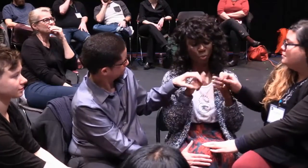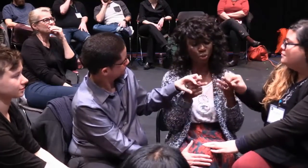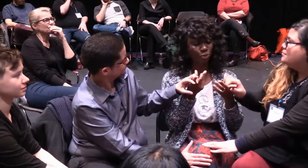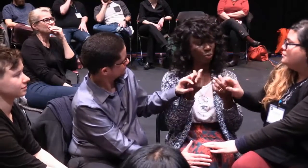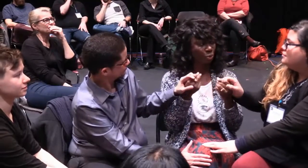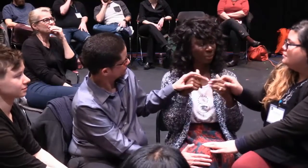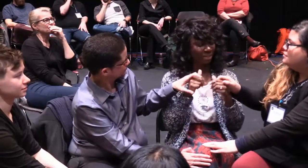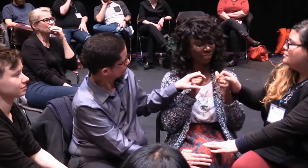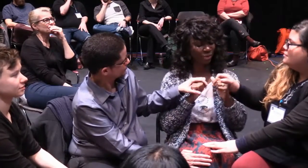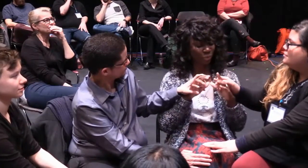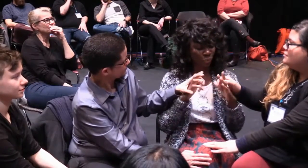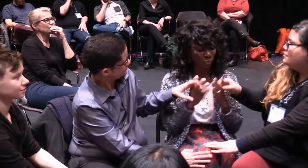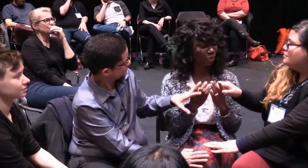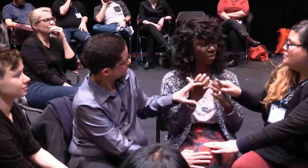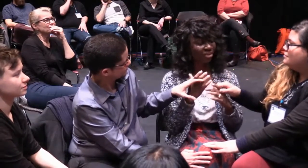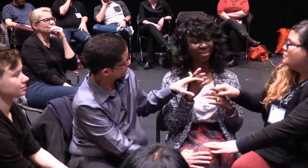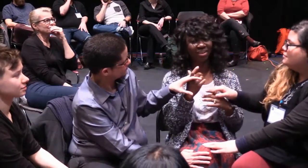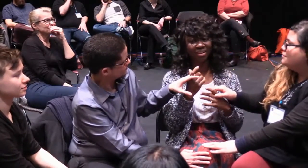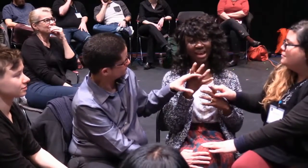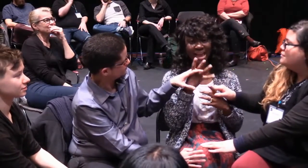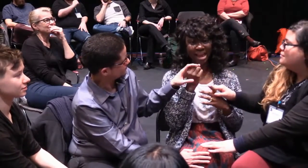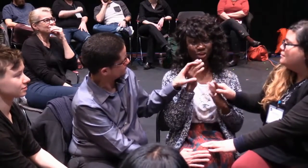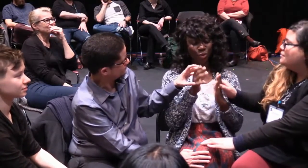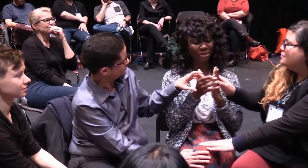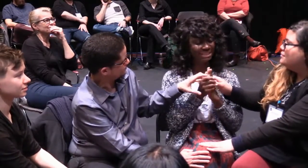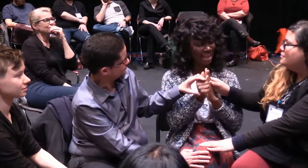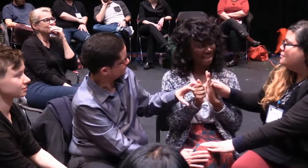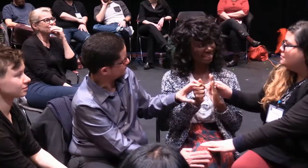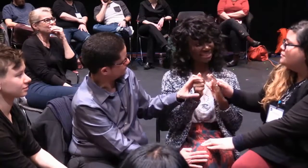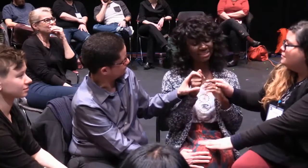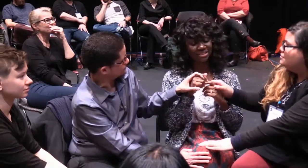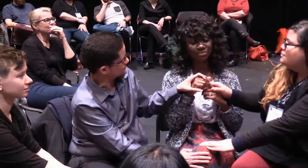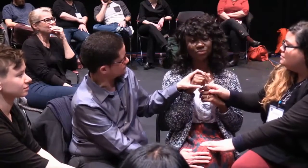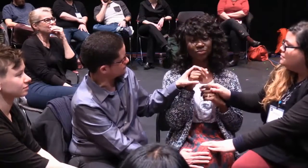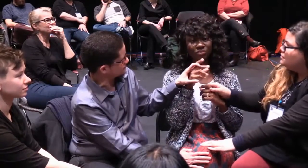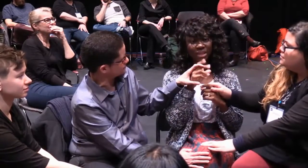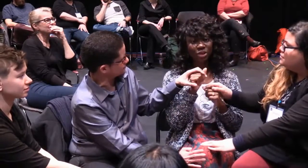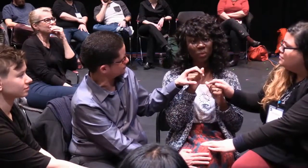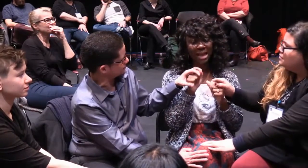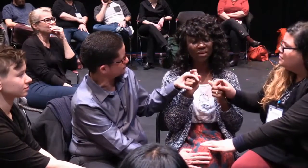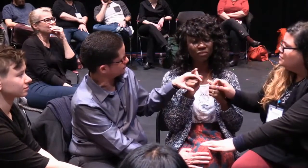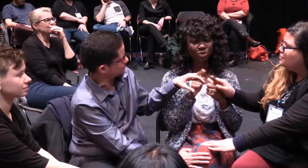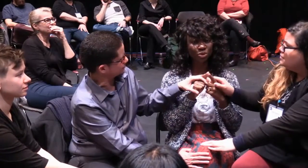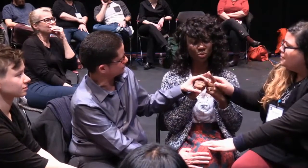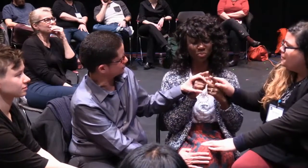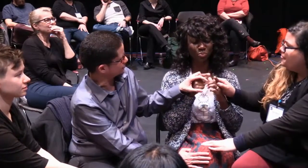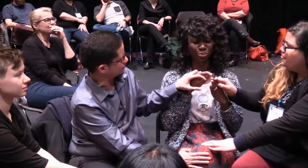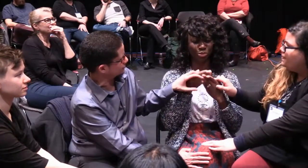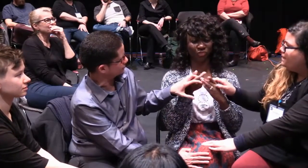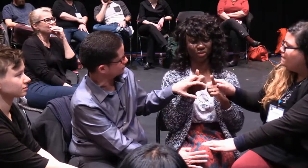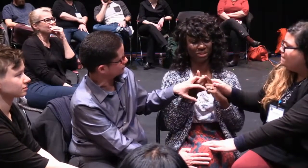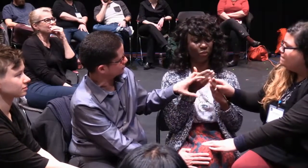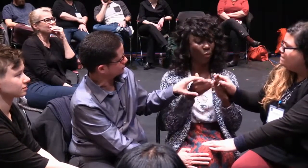an actress. You know, when you have a passion and you want to show what you got. And you have talent to share.